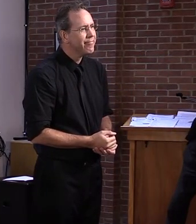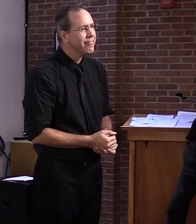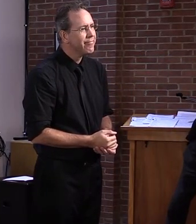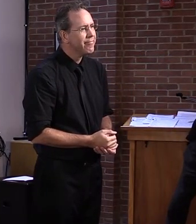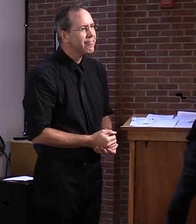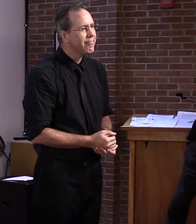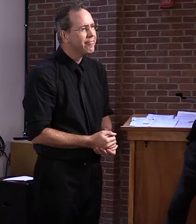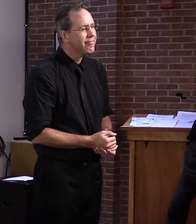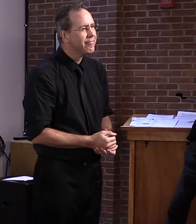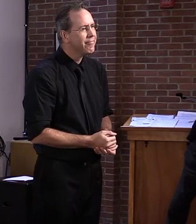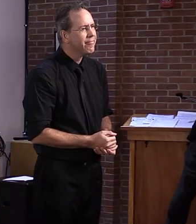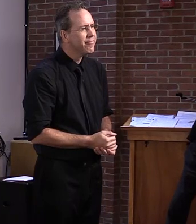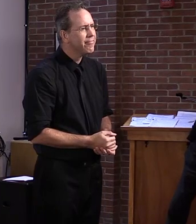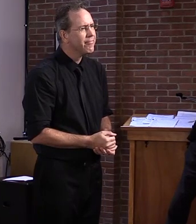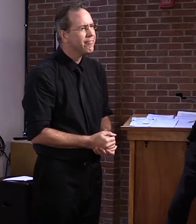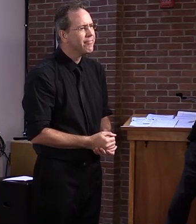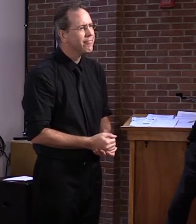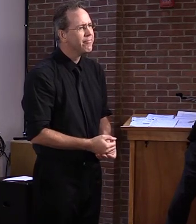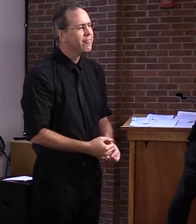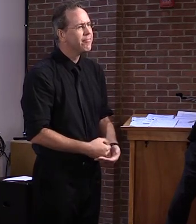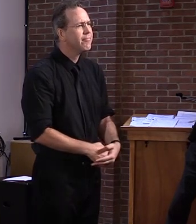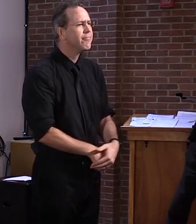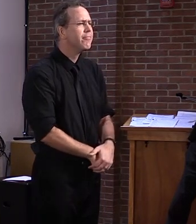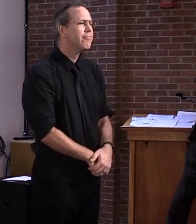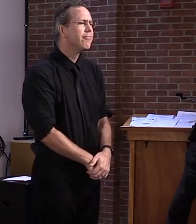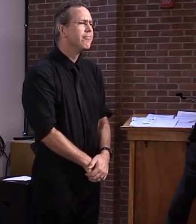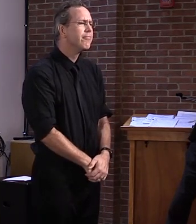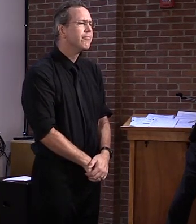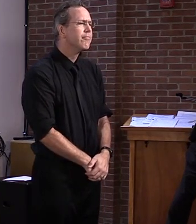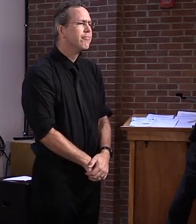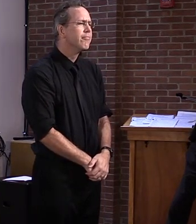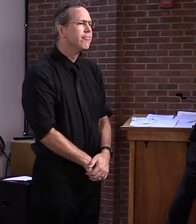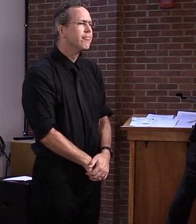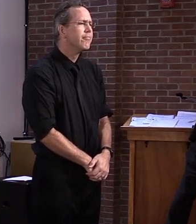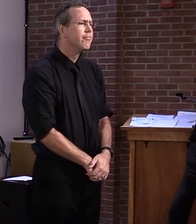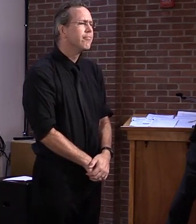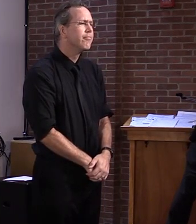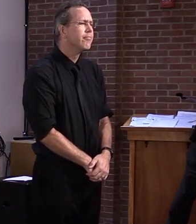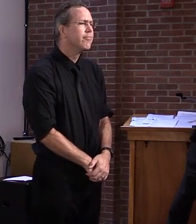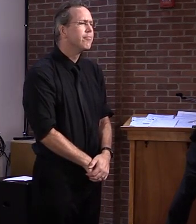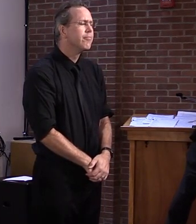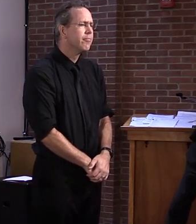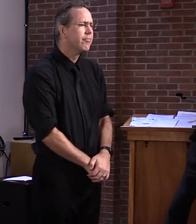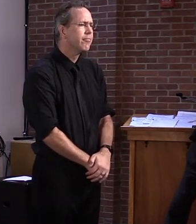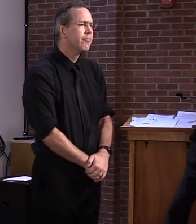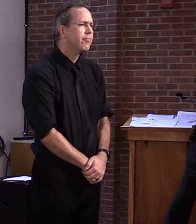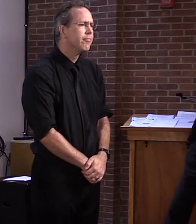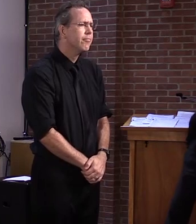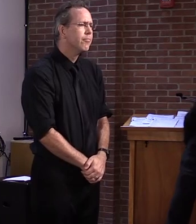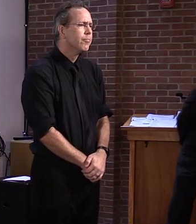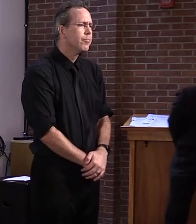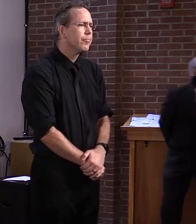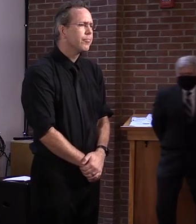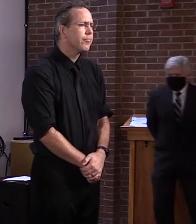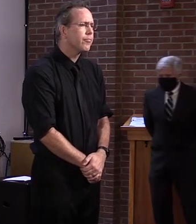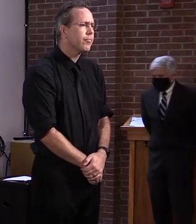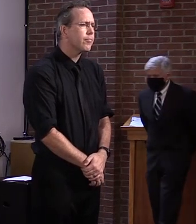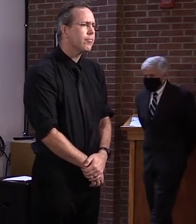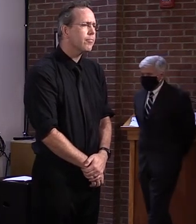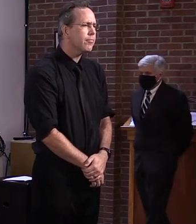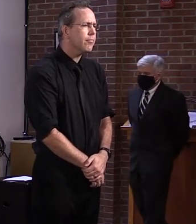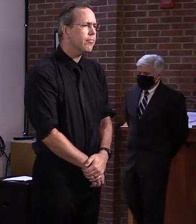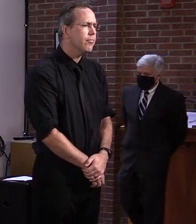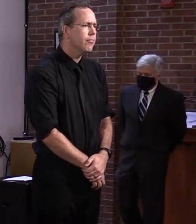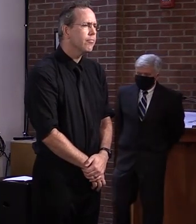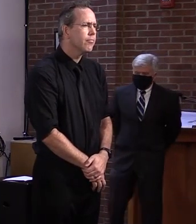there would be no tax increase, uh, to have this budget. I, I'm wondering how much of your